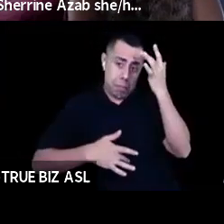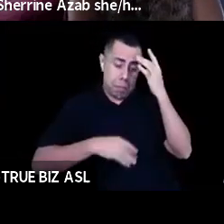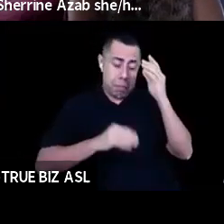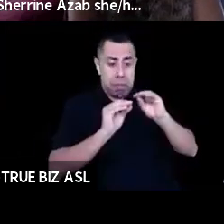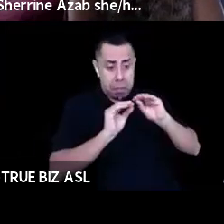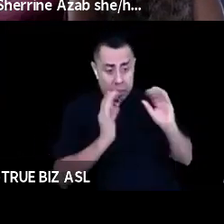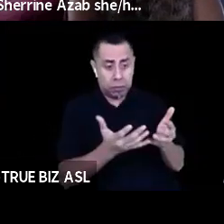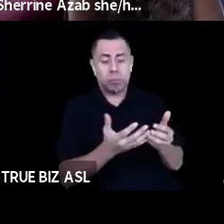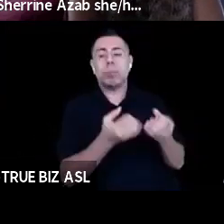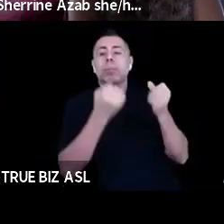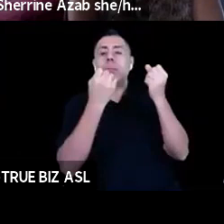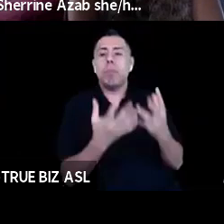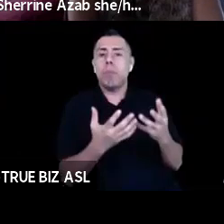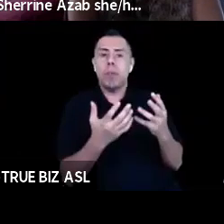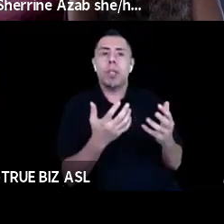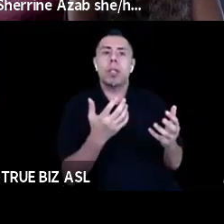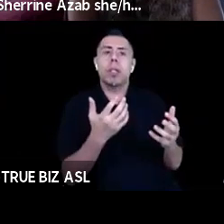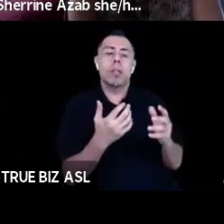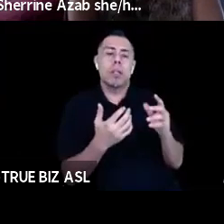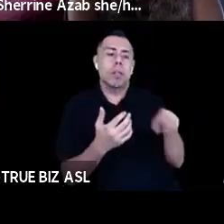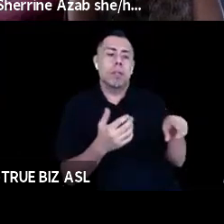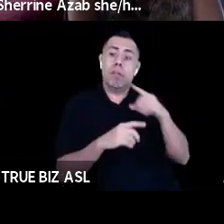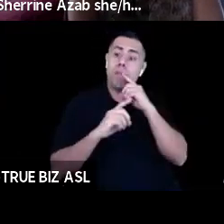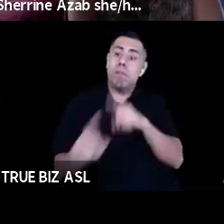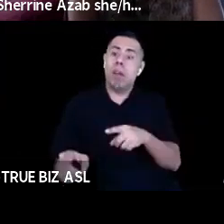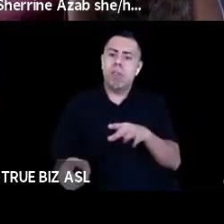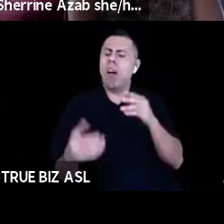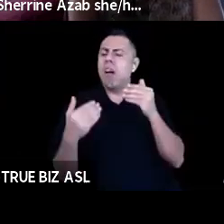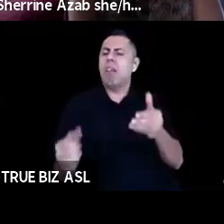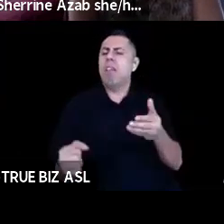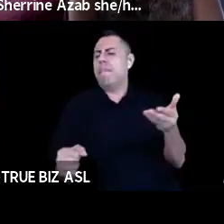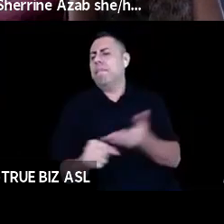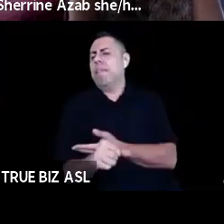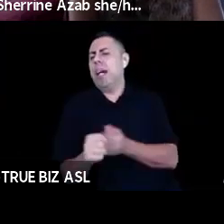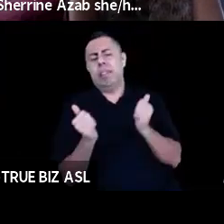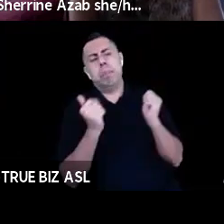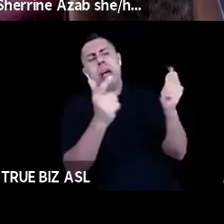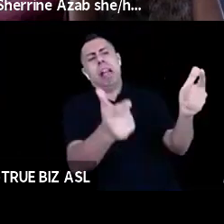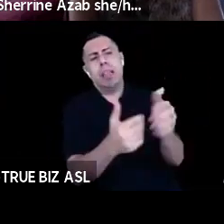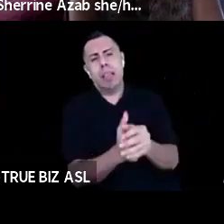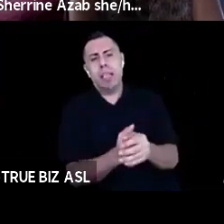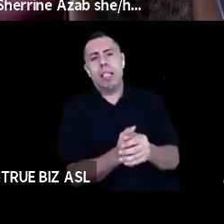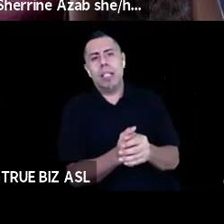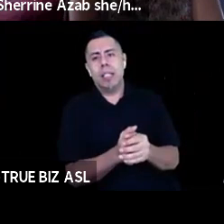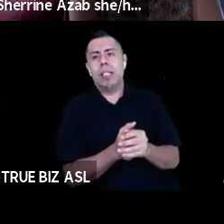dominant responses were like, well, just fire everyone. Um, you know, like preserve the institutions, forget the people.